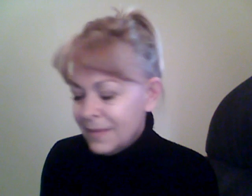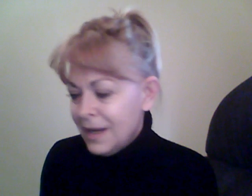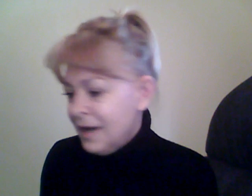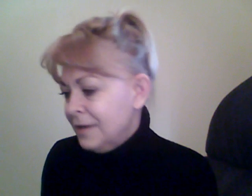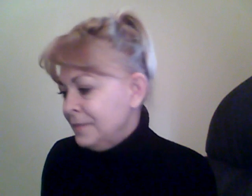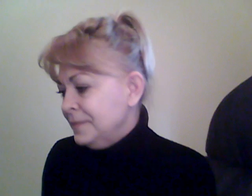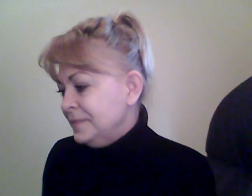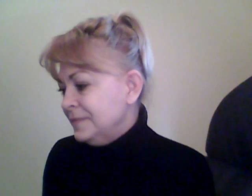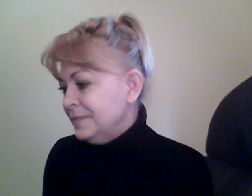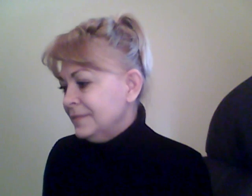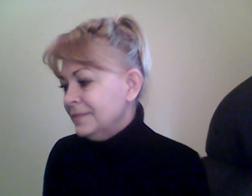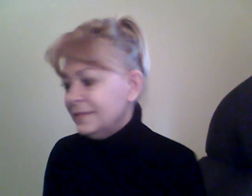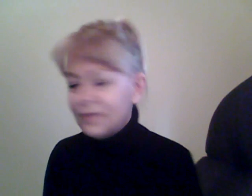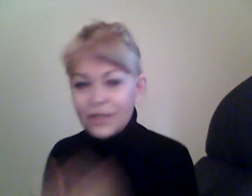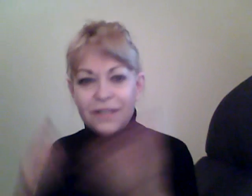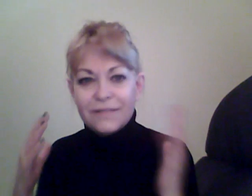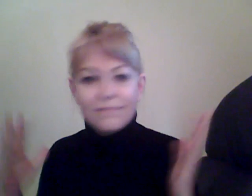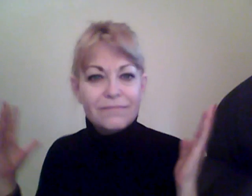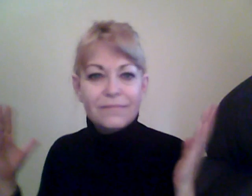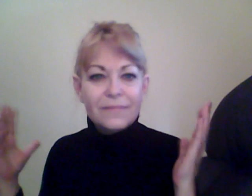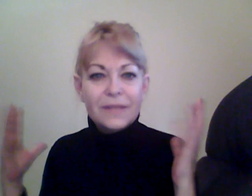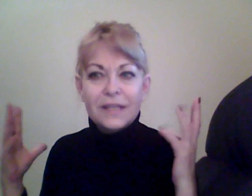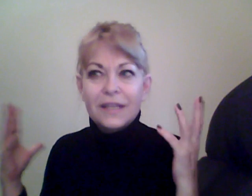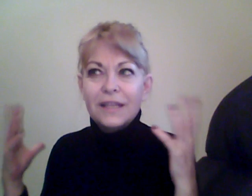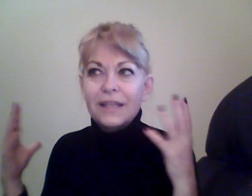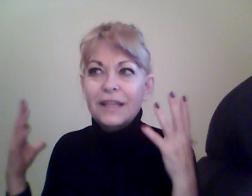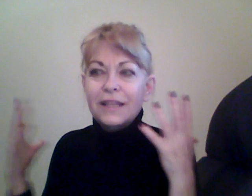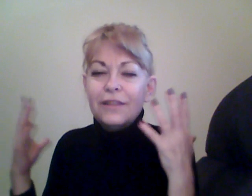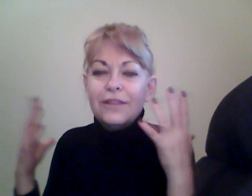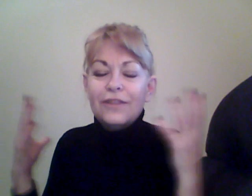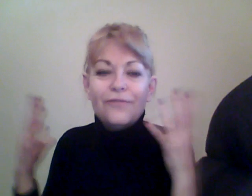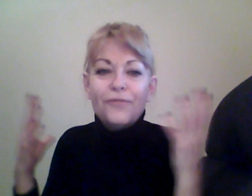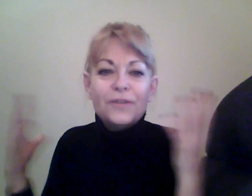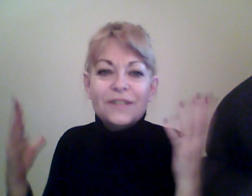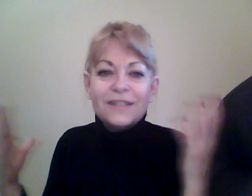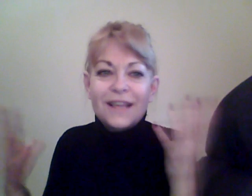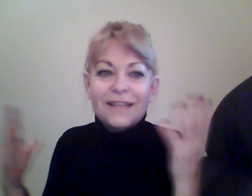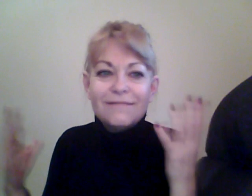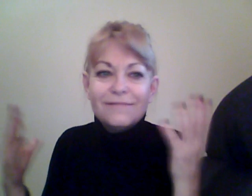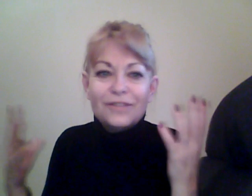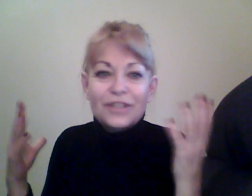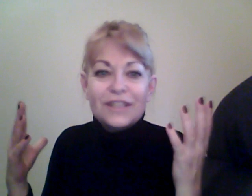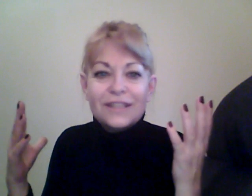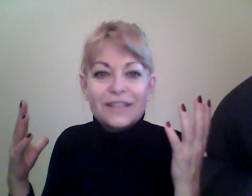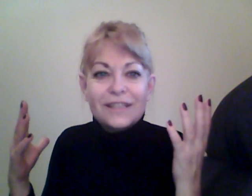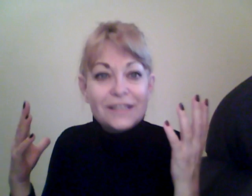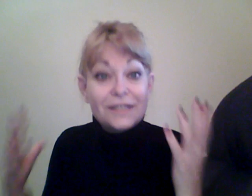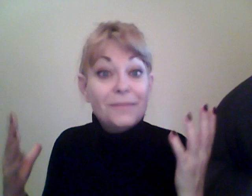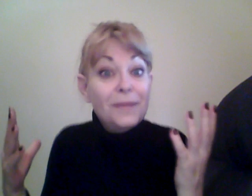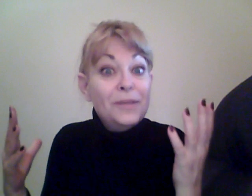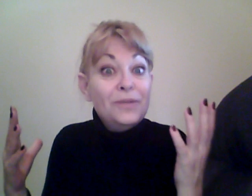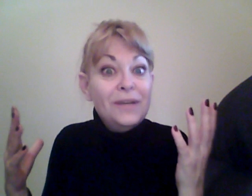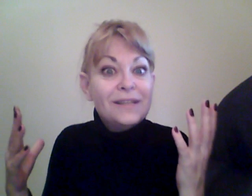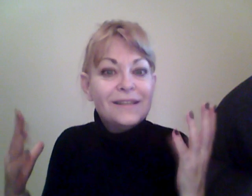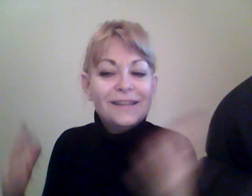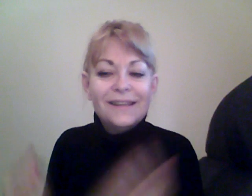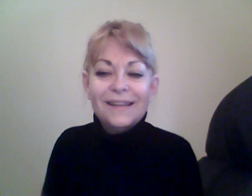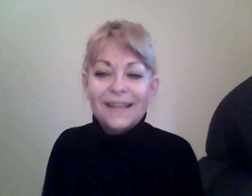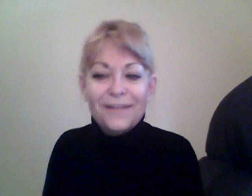Um, just, there were forces that just didn't make me do it. Even